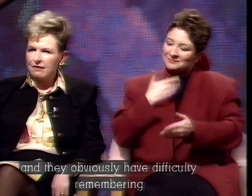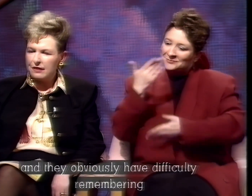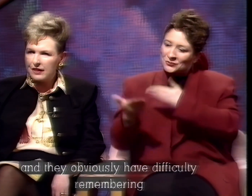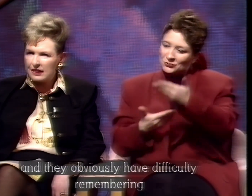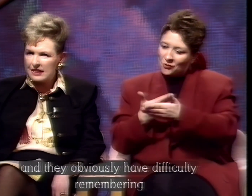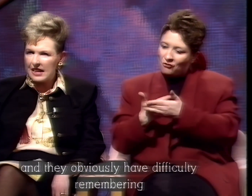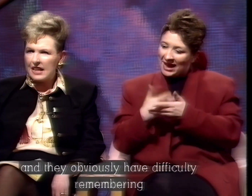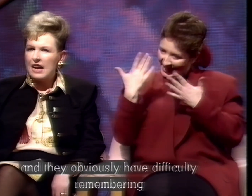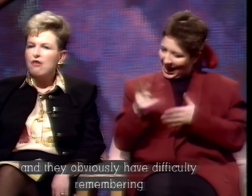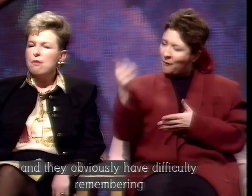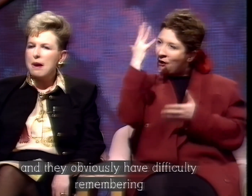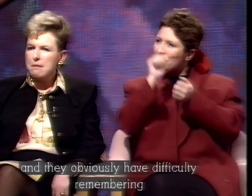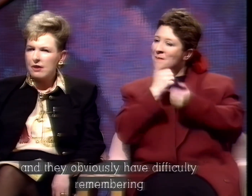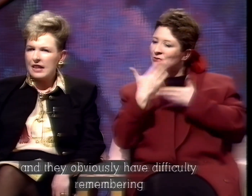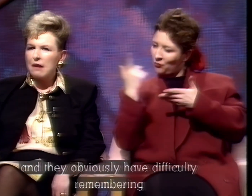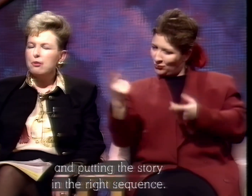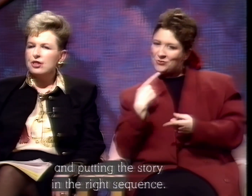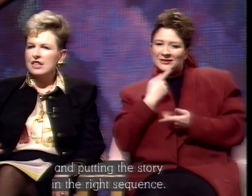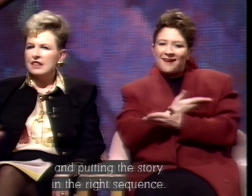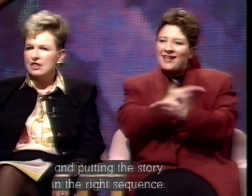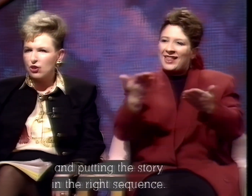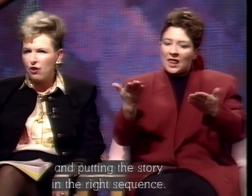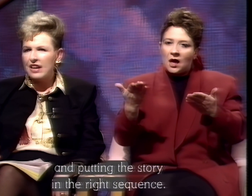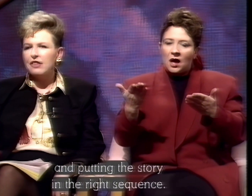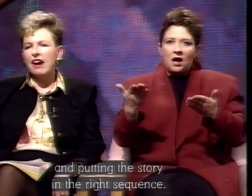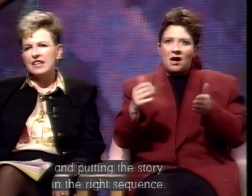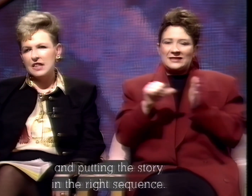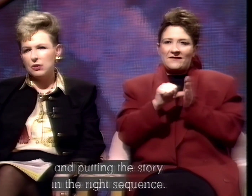difficulty remembering and putting the story in the right sequence.